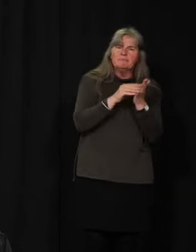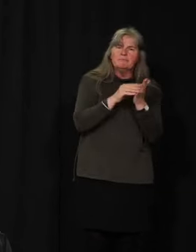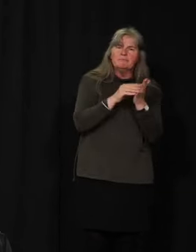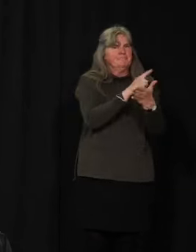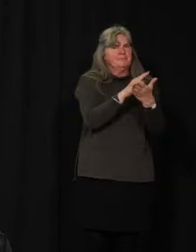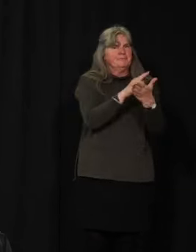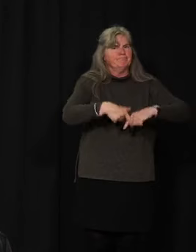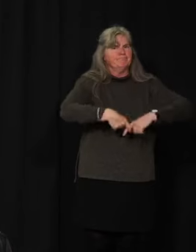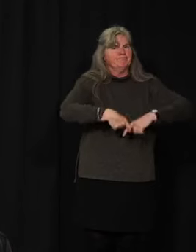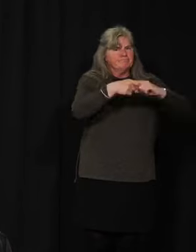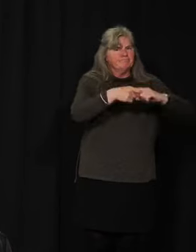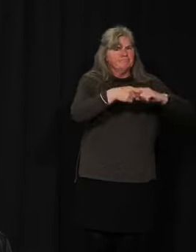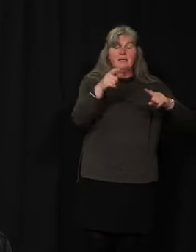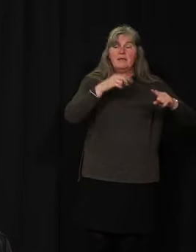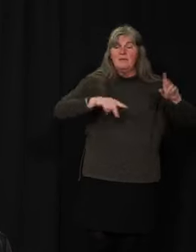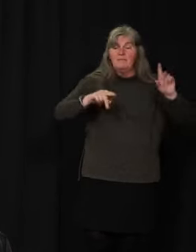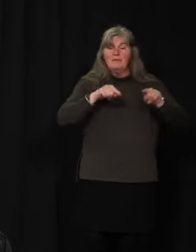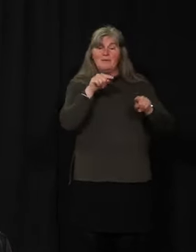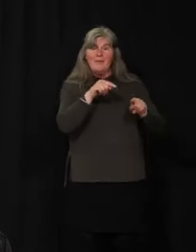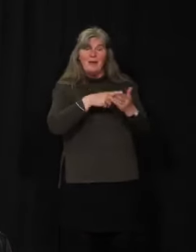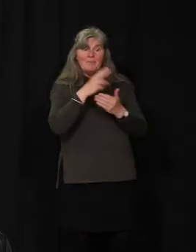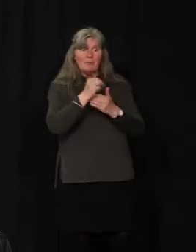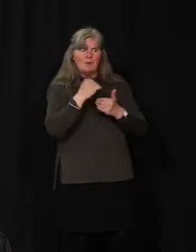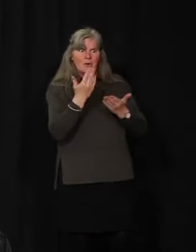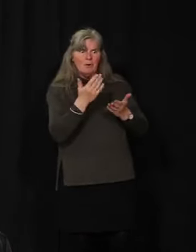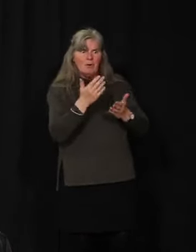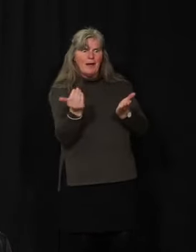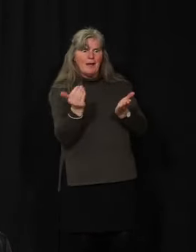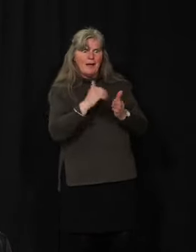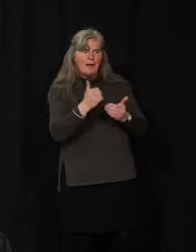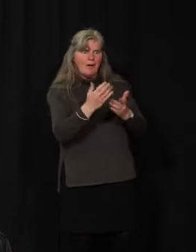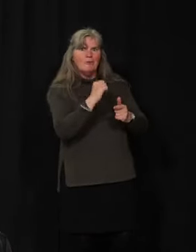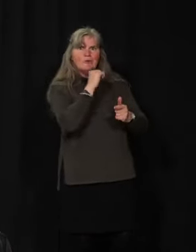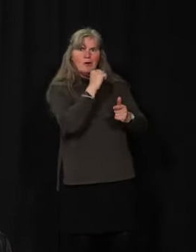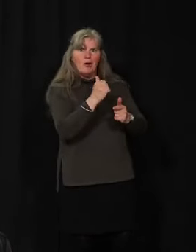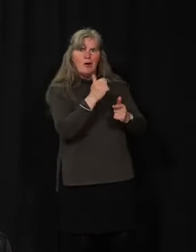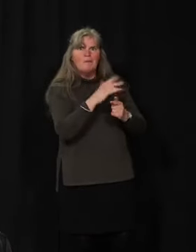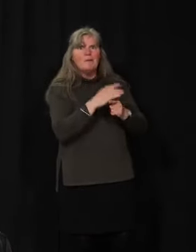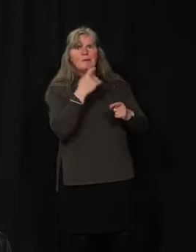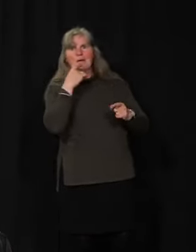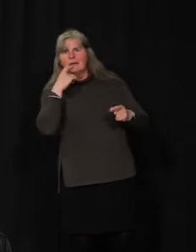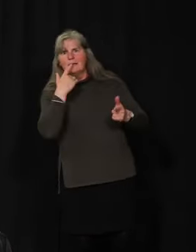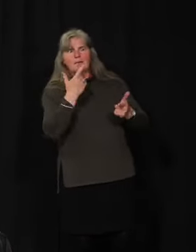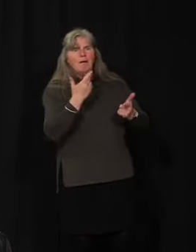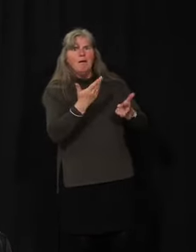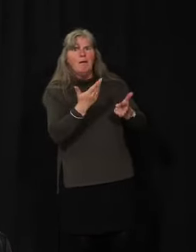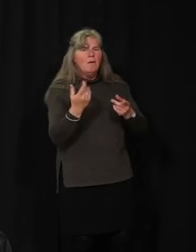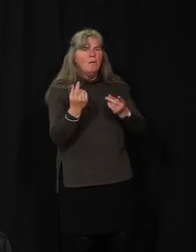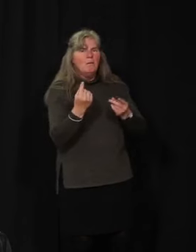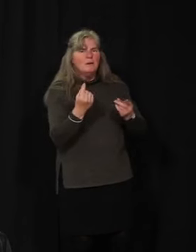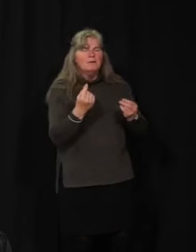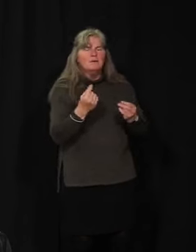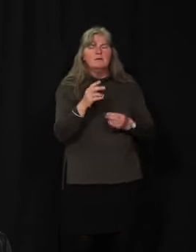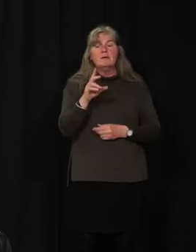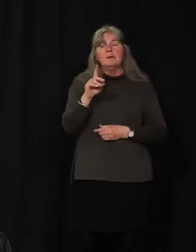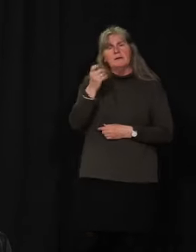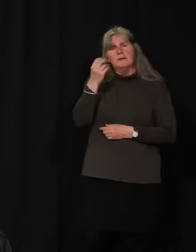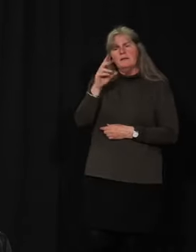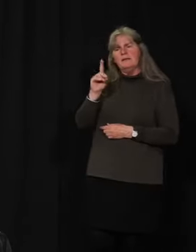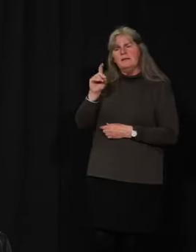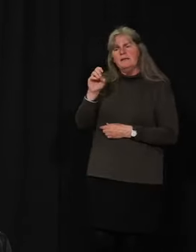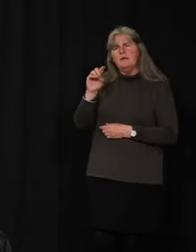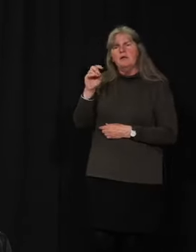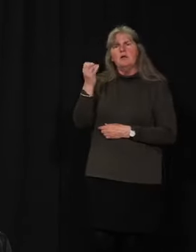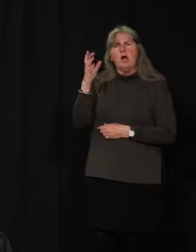list do not know when and how the program will be offered. As well, all other programming has been cancelled. Meanwhile, the detox center remains open.